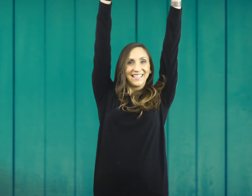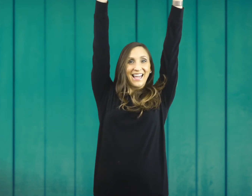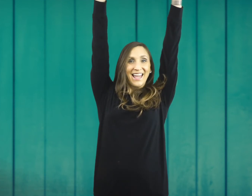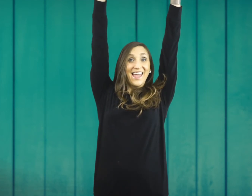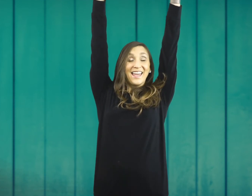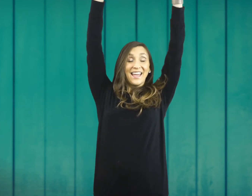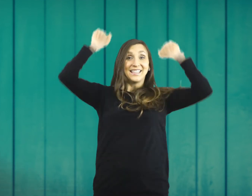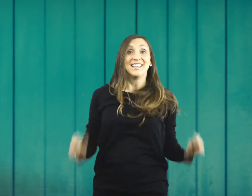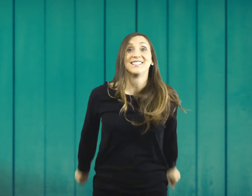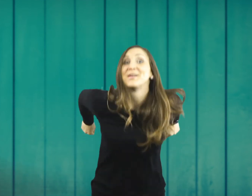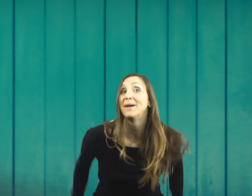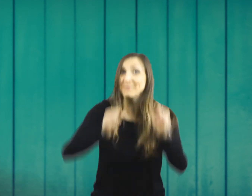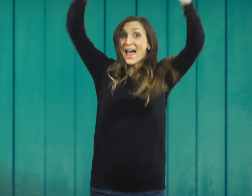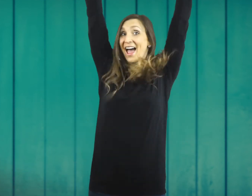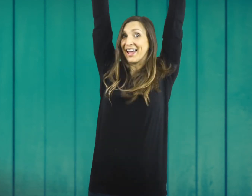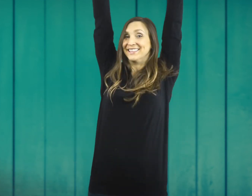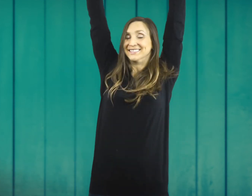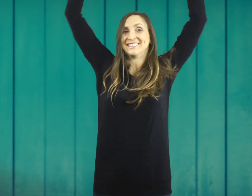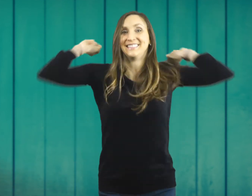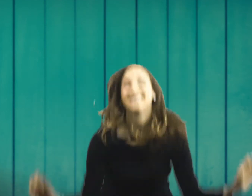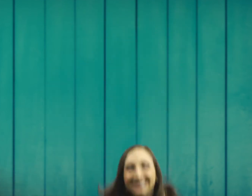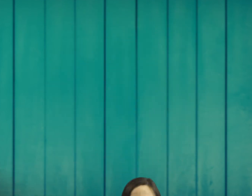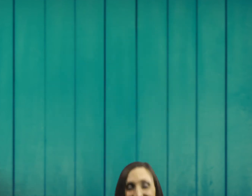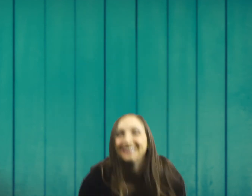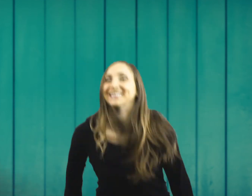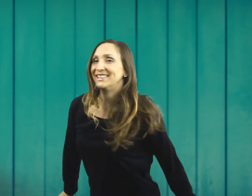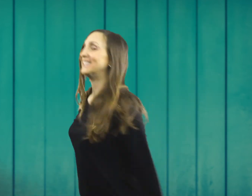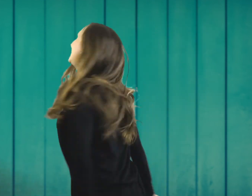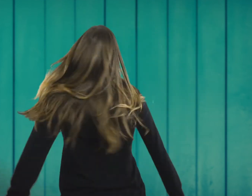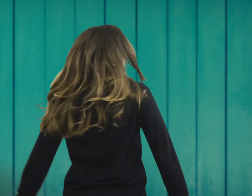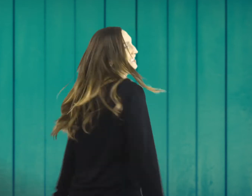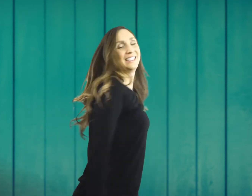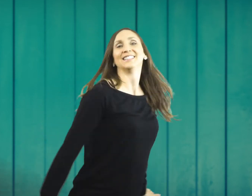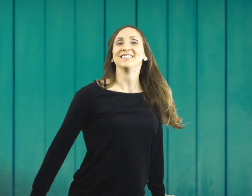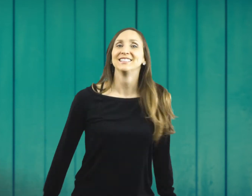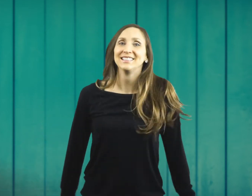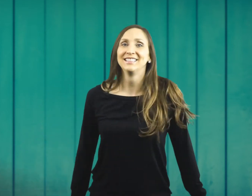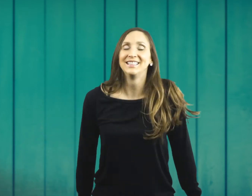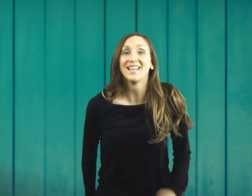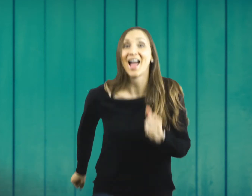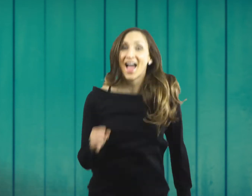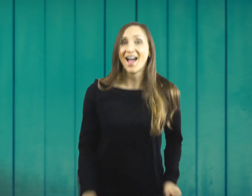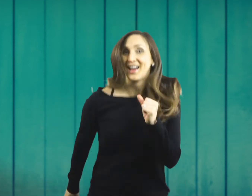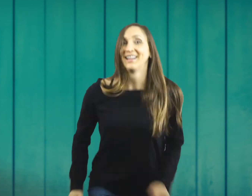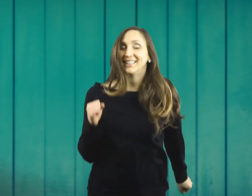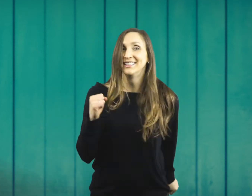And it makes me jump up high, fall down low, spin around in a circle, run run fast,